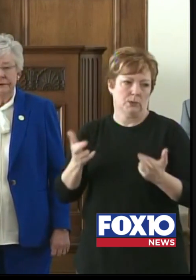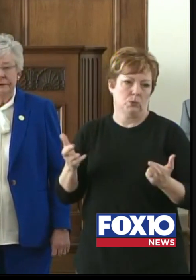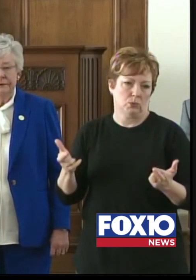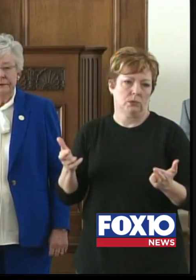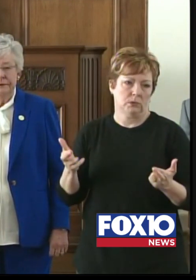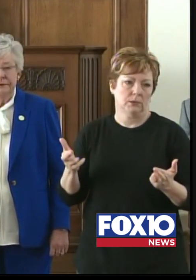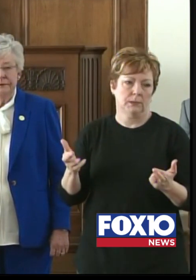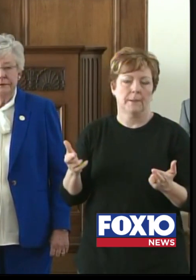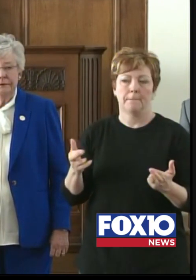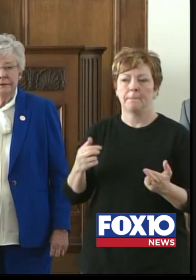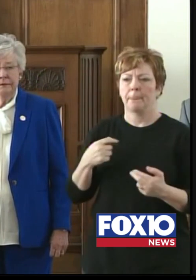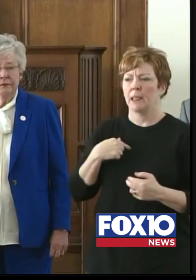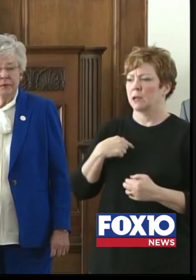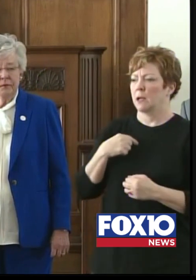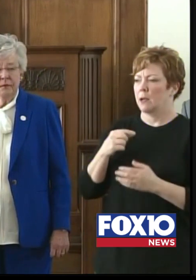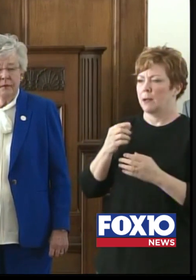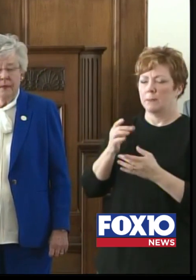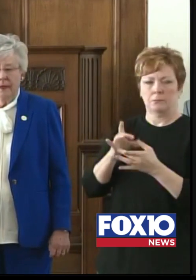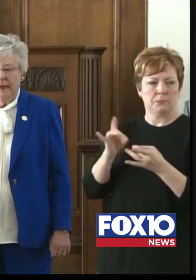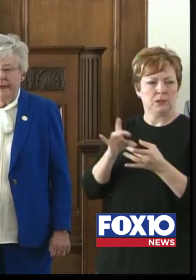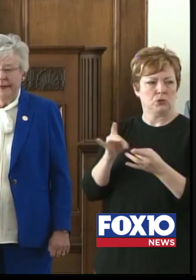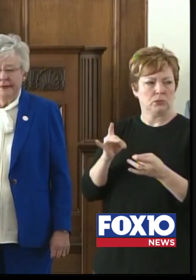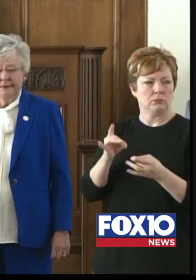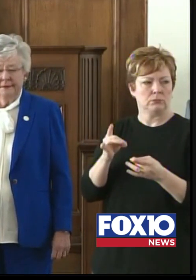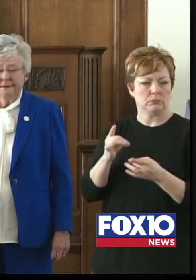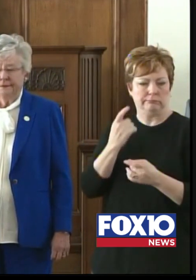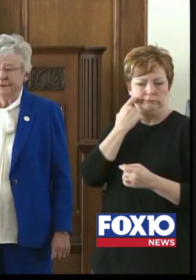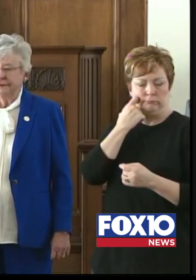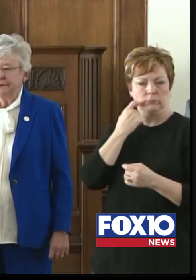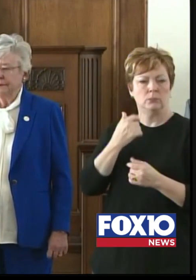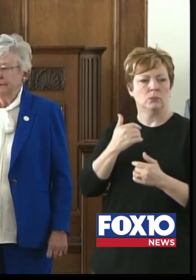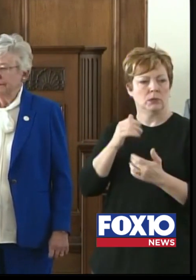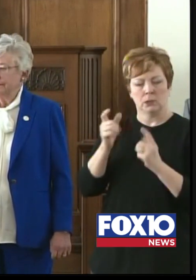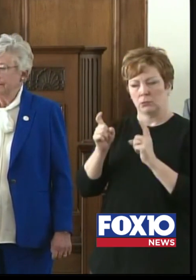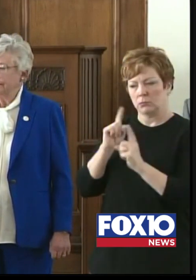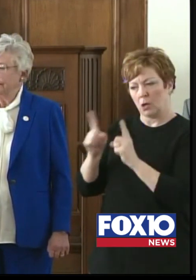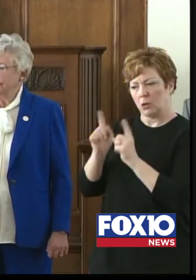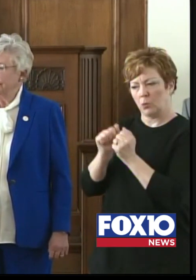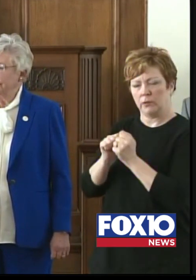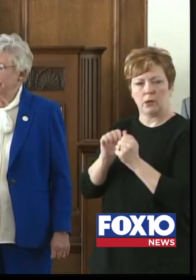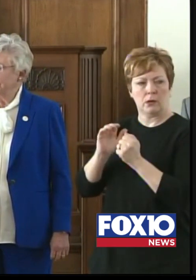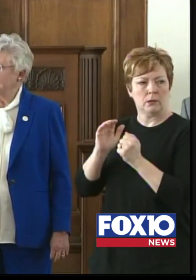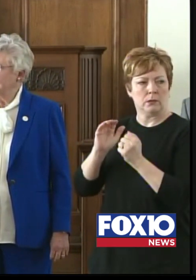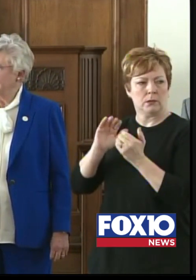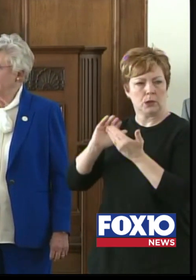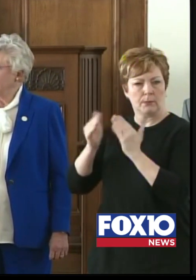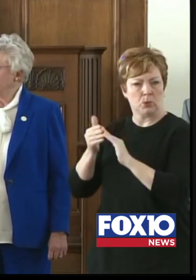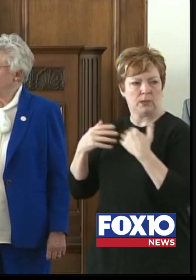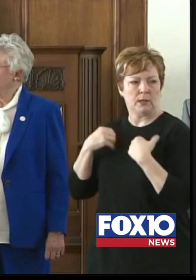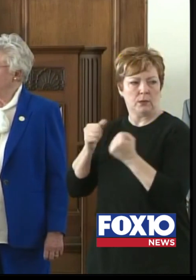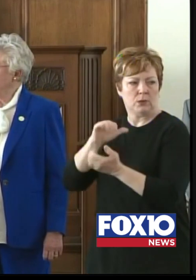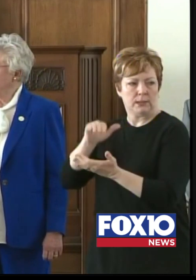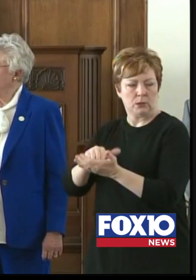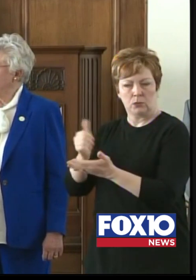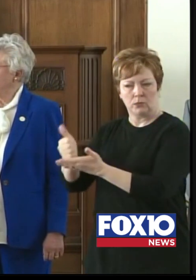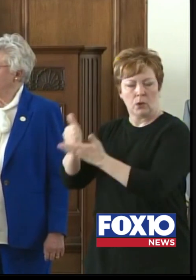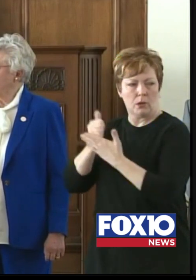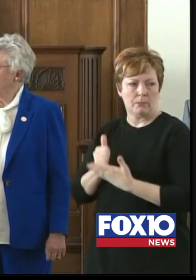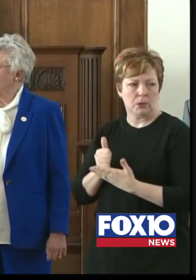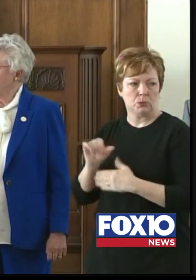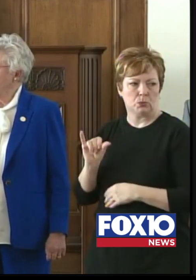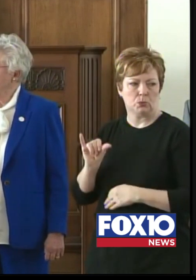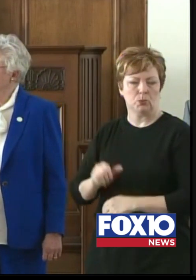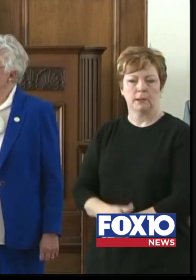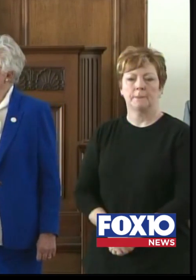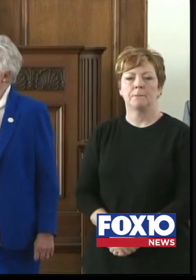I mentioned a moment ago we've had discussions with our community health centers about their ability to help us with that as well. There are